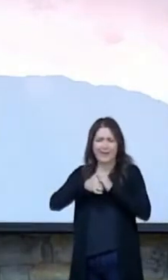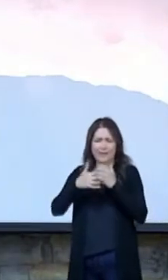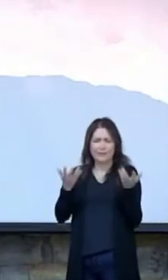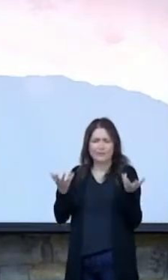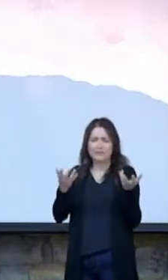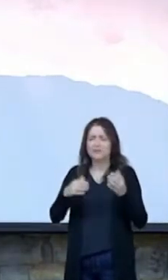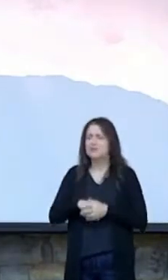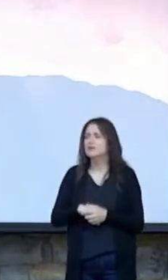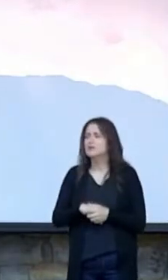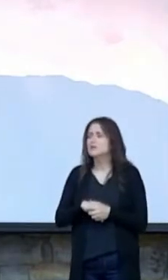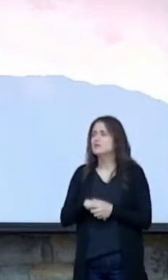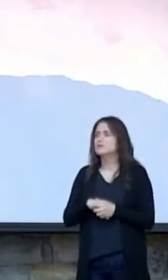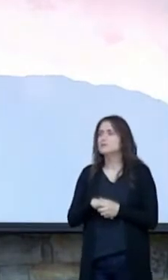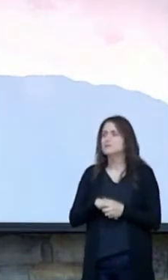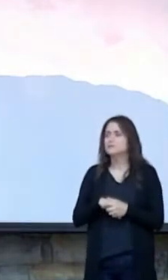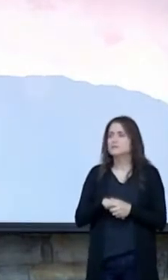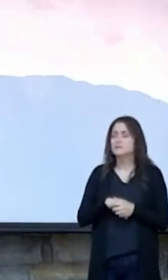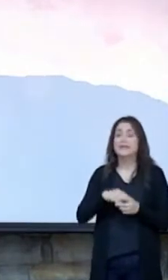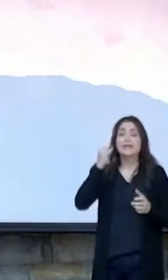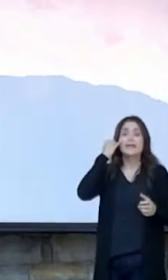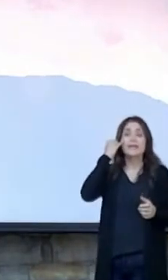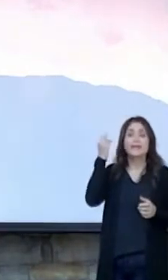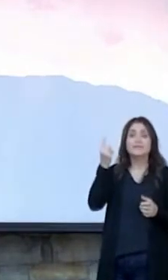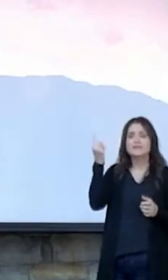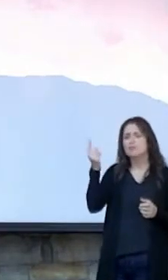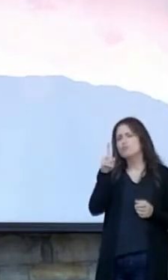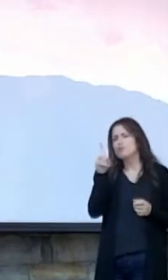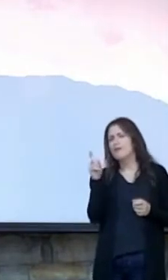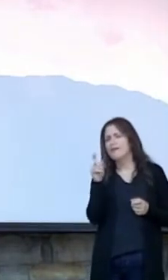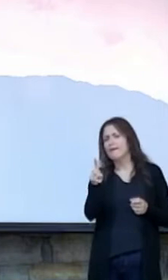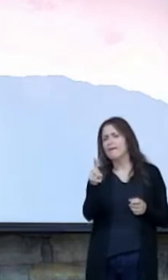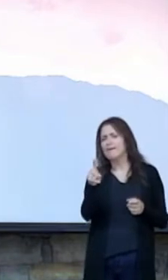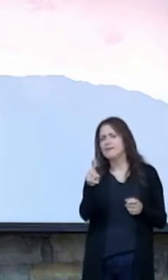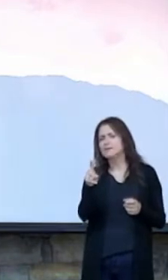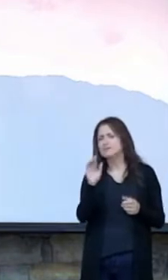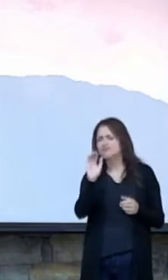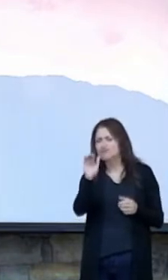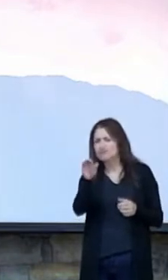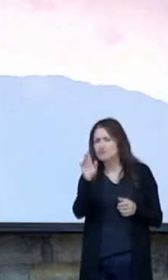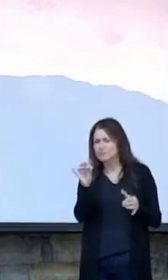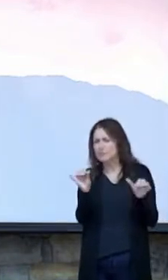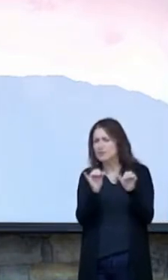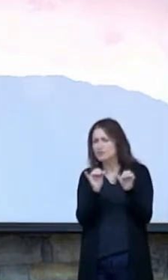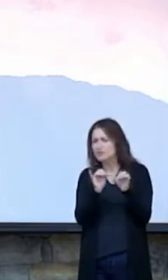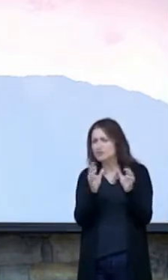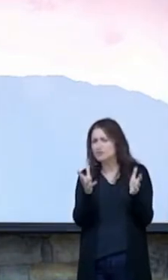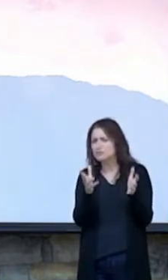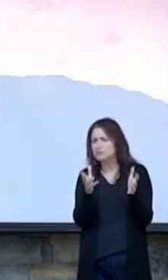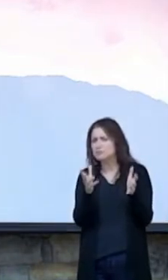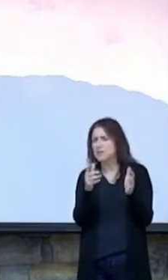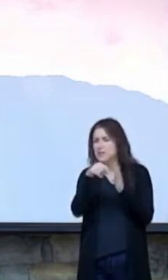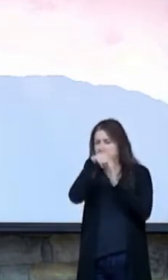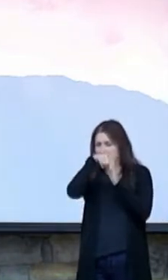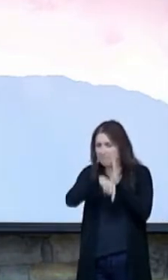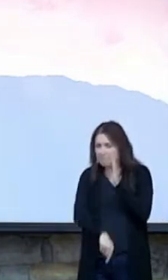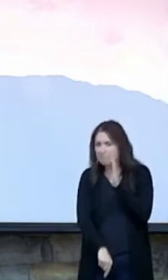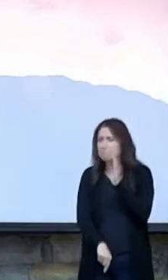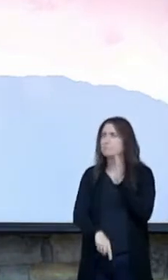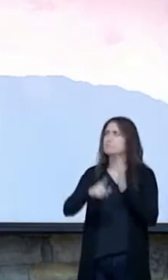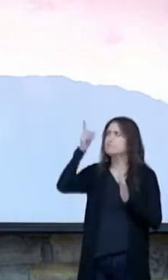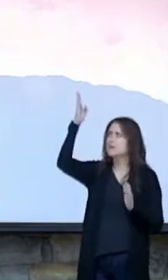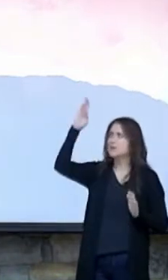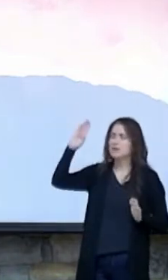How would you, if someone were to ask you, measure the depth of which God